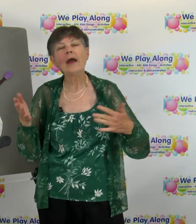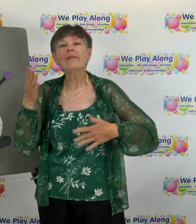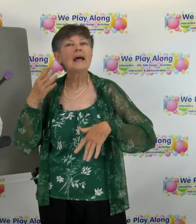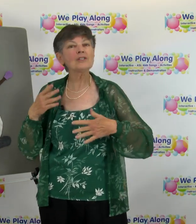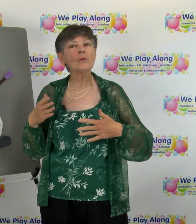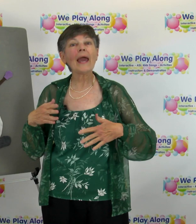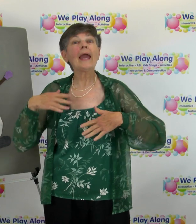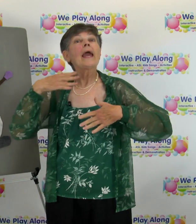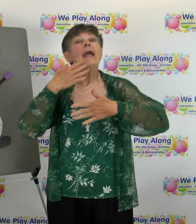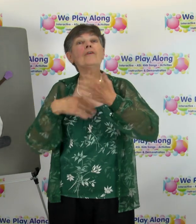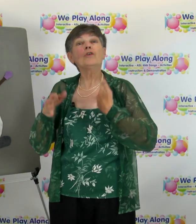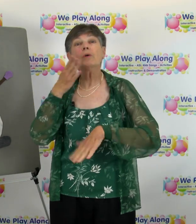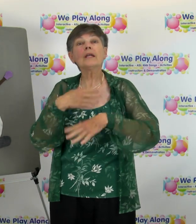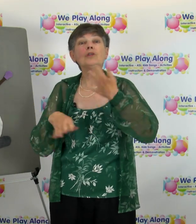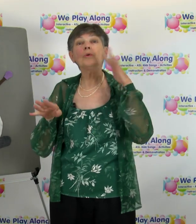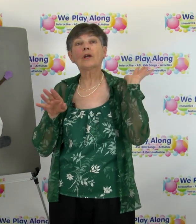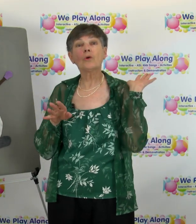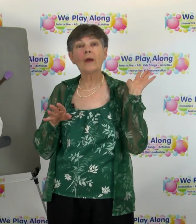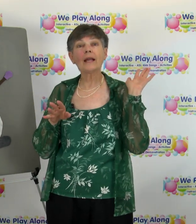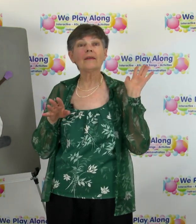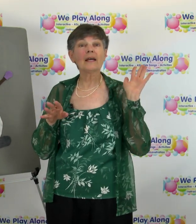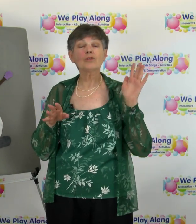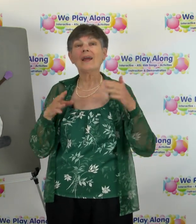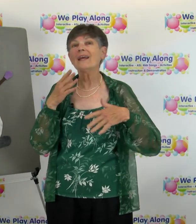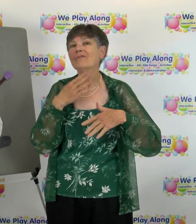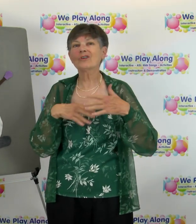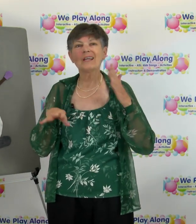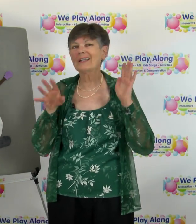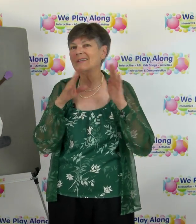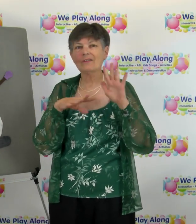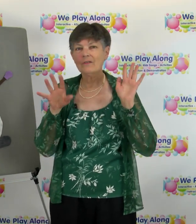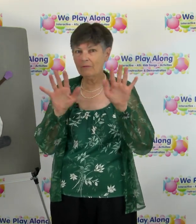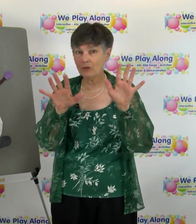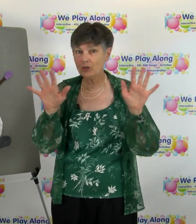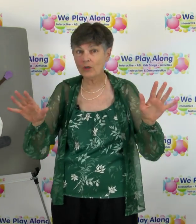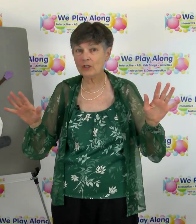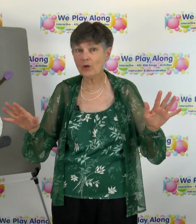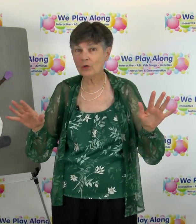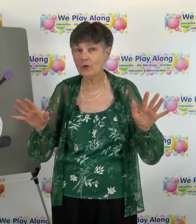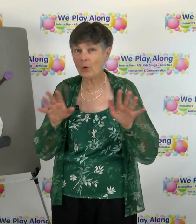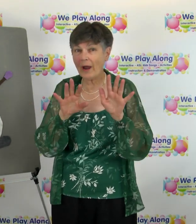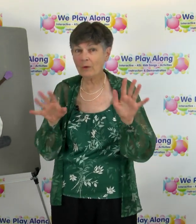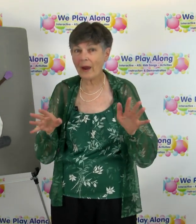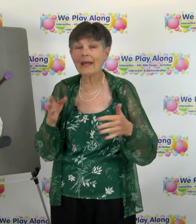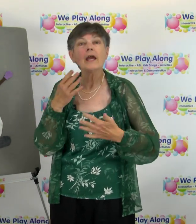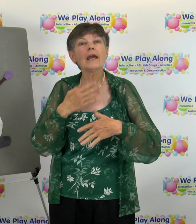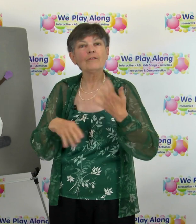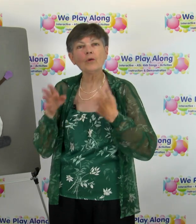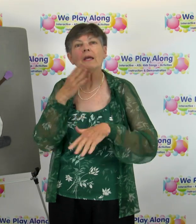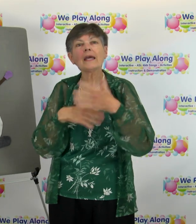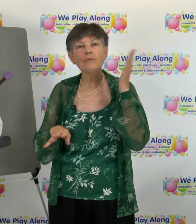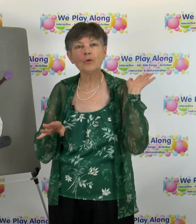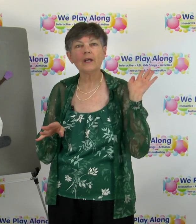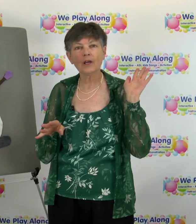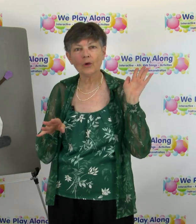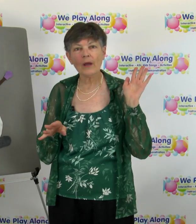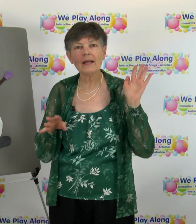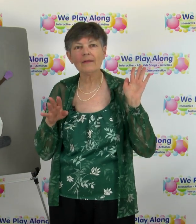That's okay If you can do it correctly, that's great If your students don't do it quite right If you can keep doing it correctly,